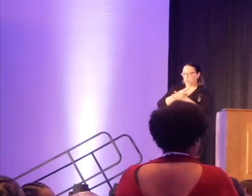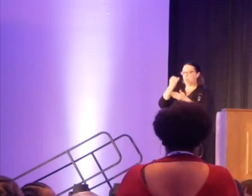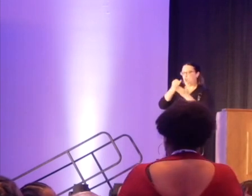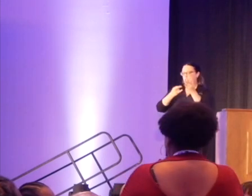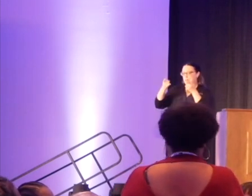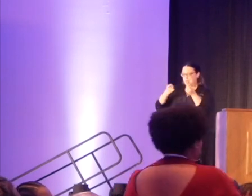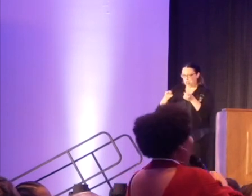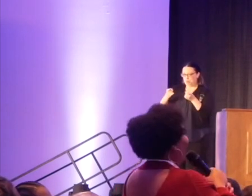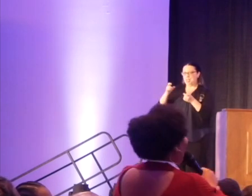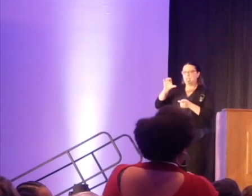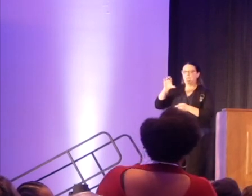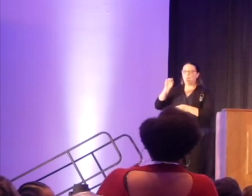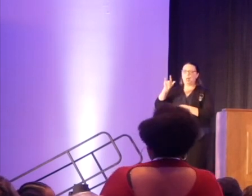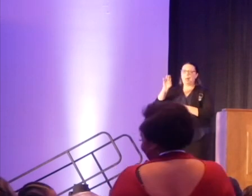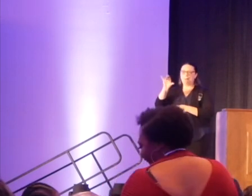well, so get your master's.